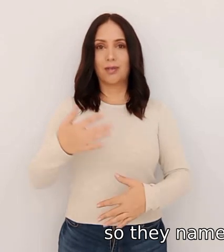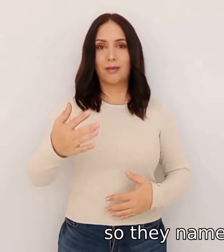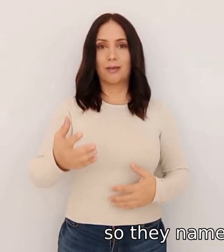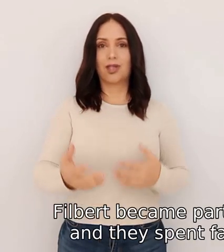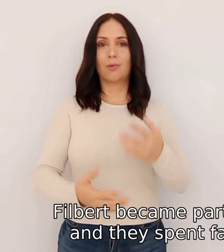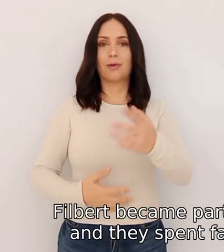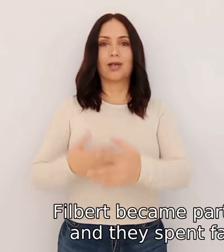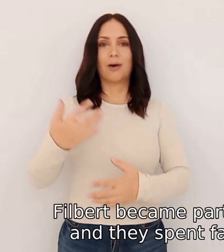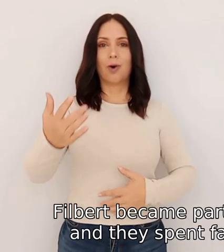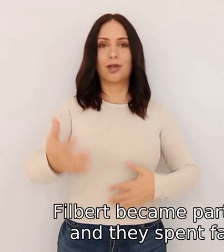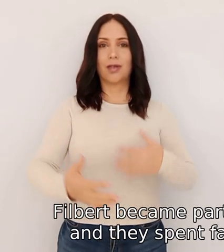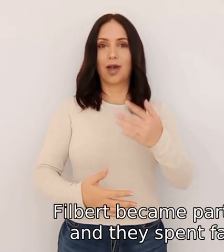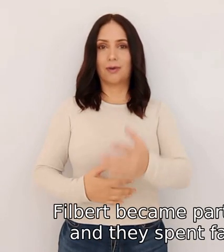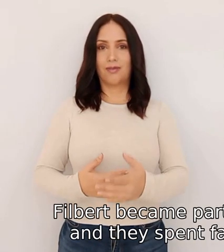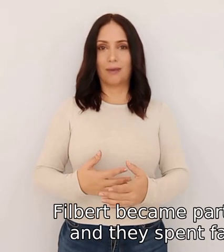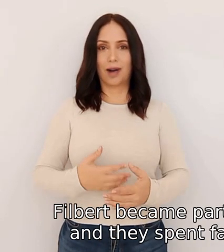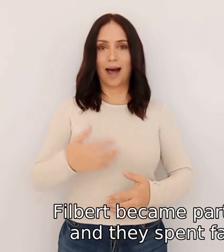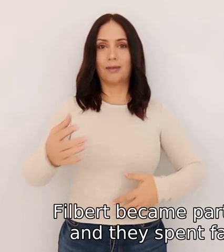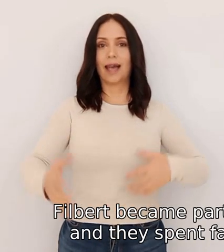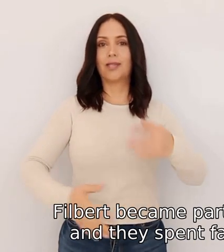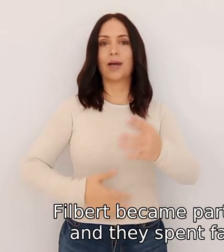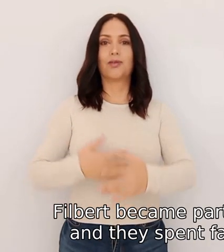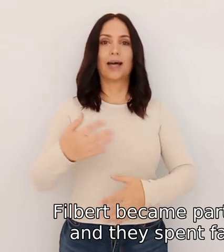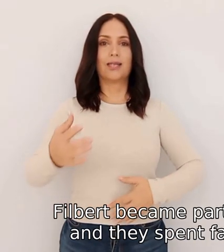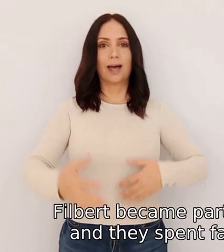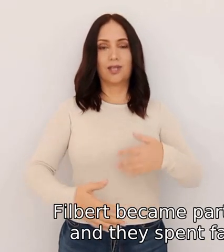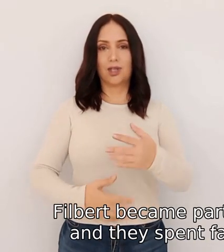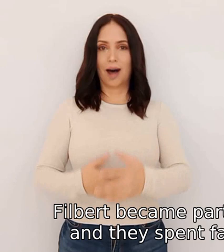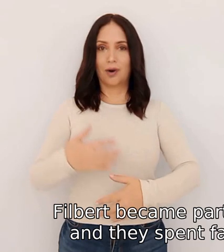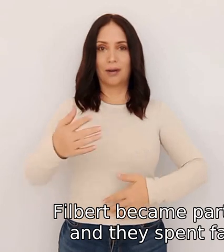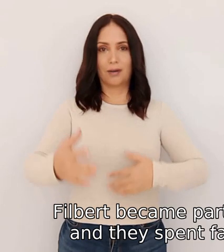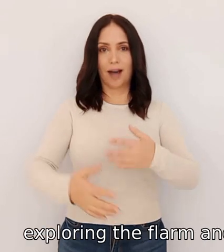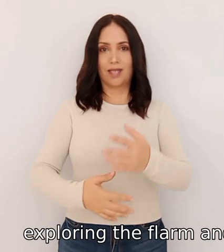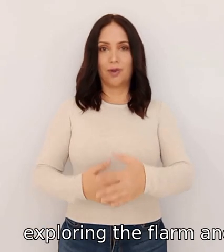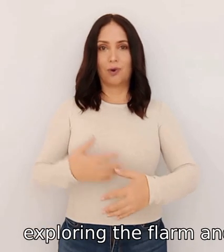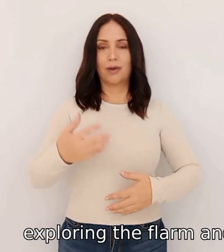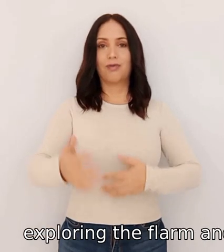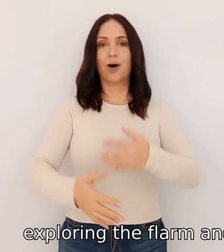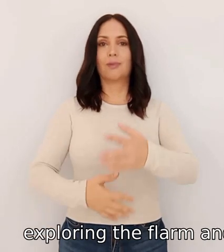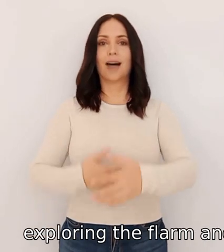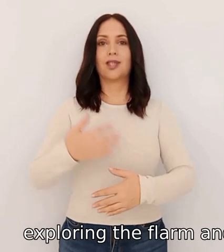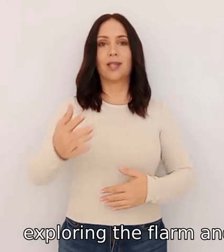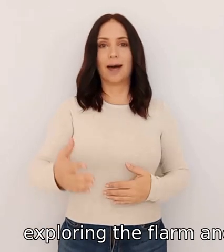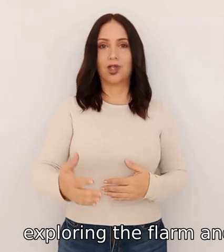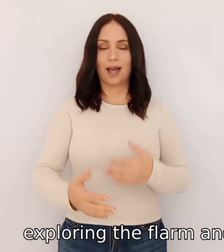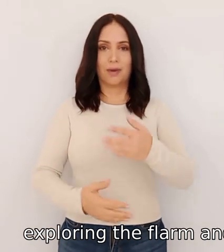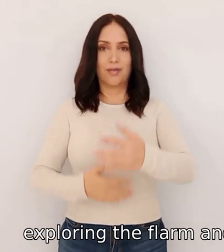filbert became part of the duck family and they spent fanny days together exploring the flarm and splashing in the